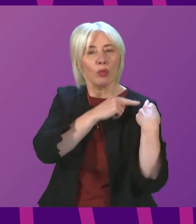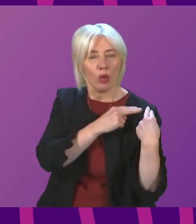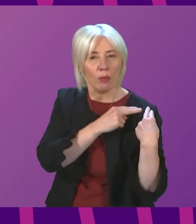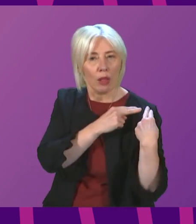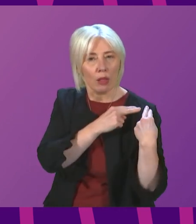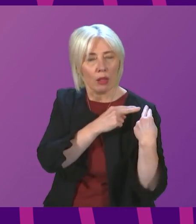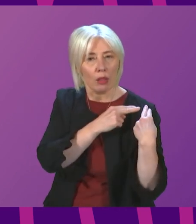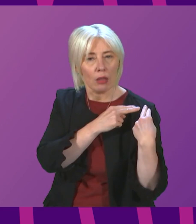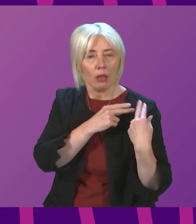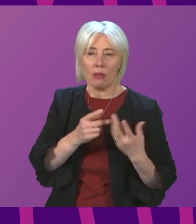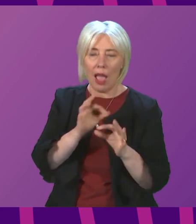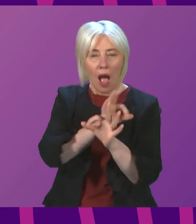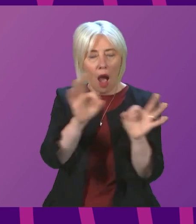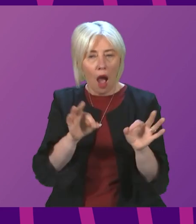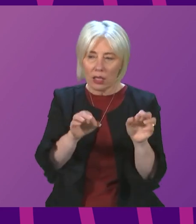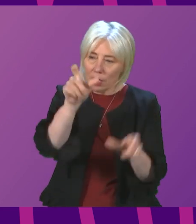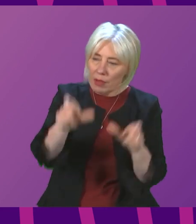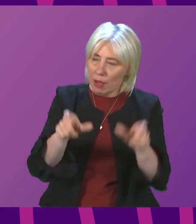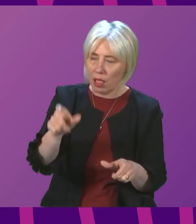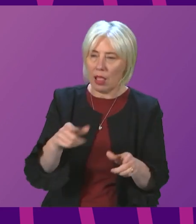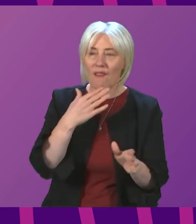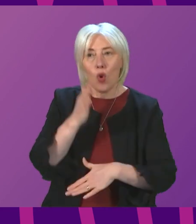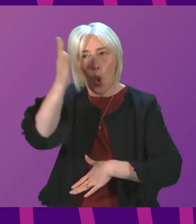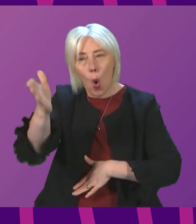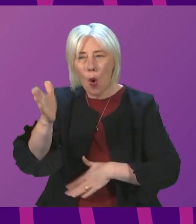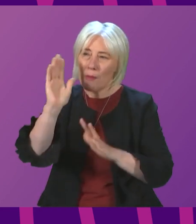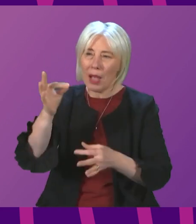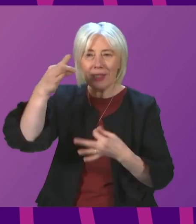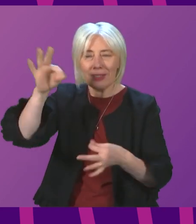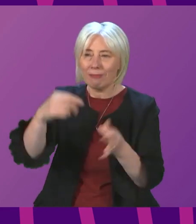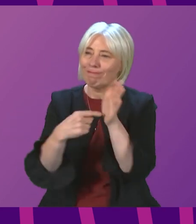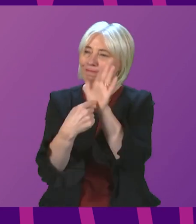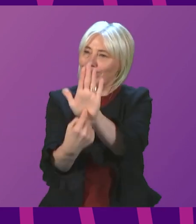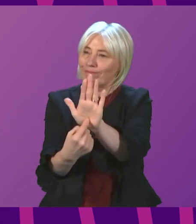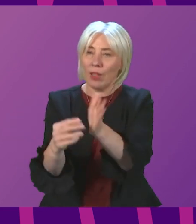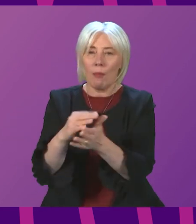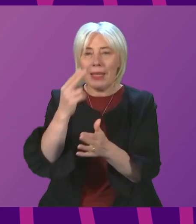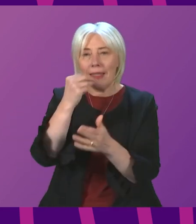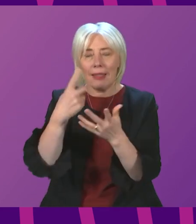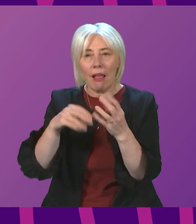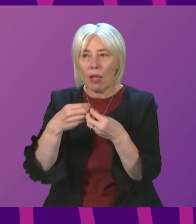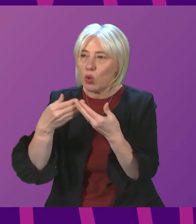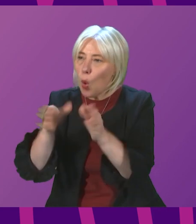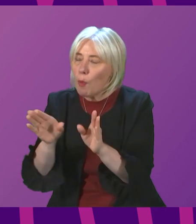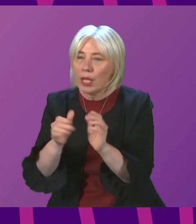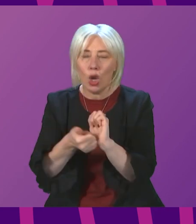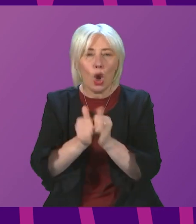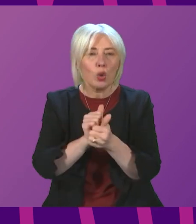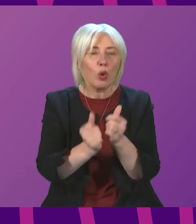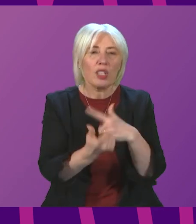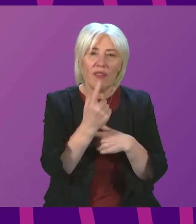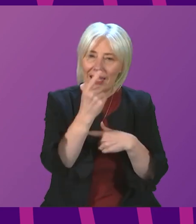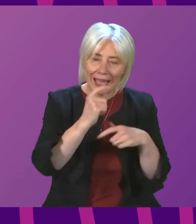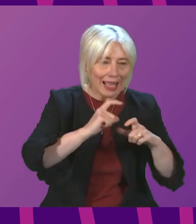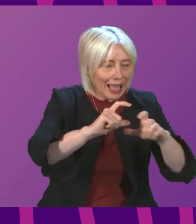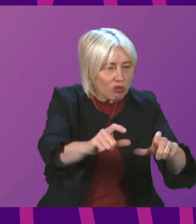If asking people to show COVID certificates keeps nightclubs open, allows sporting events to go ahead,